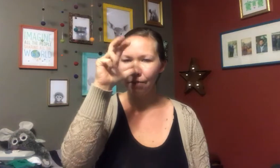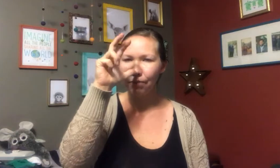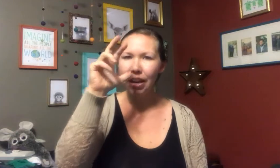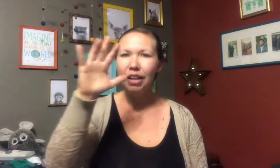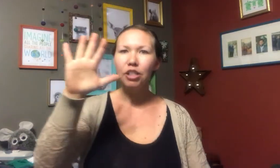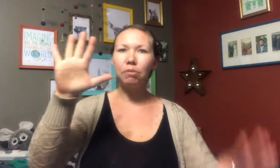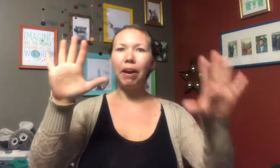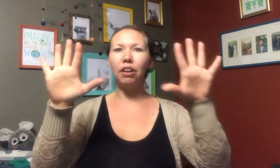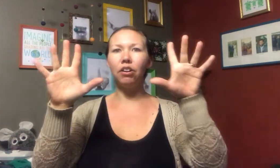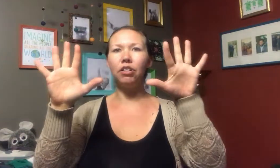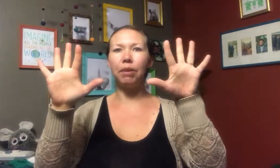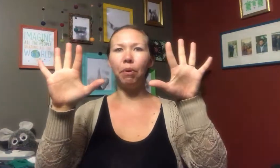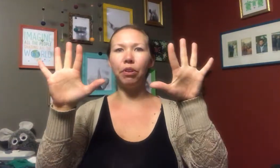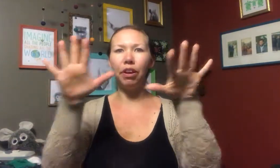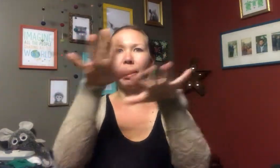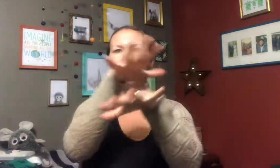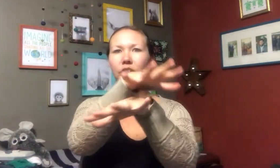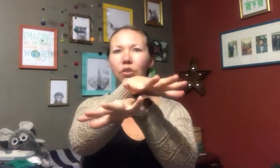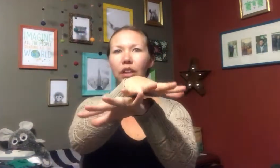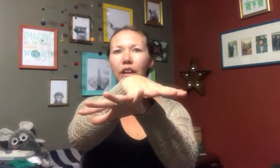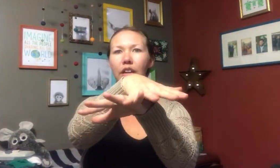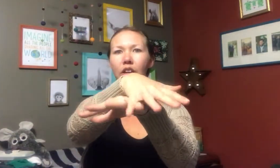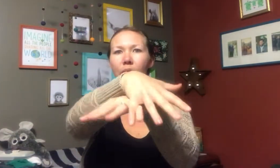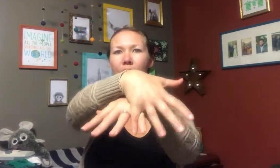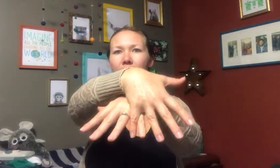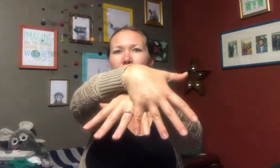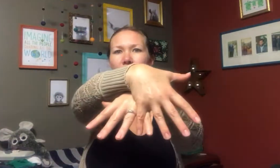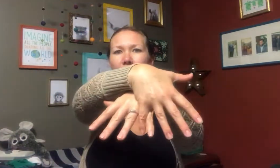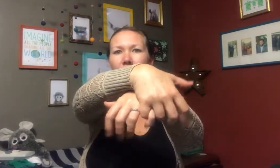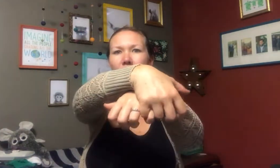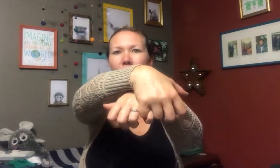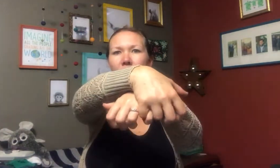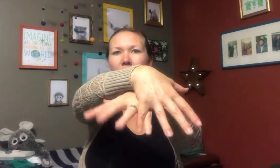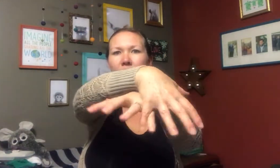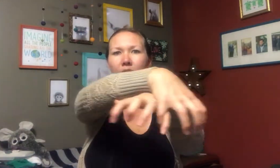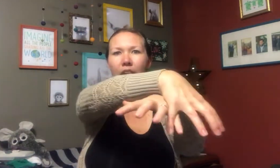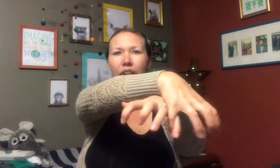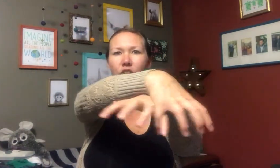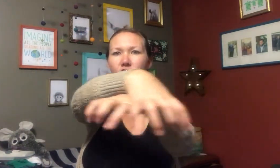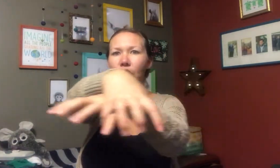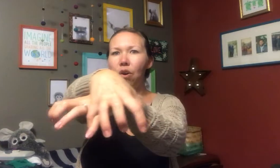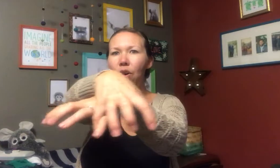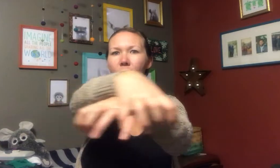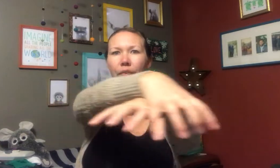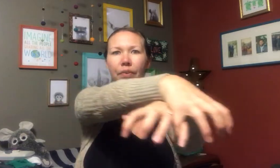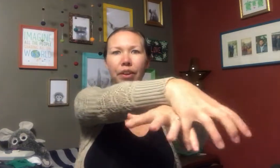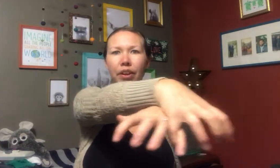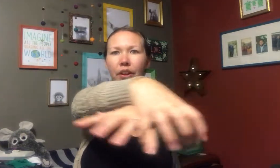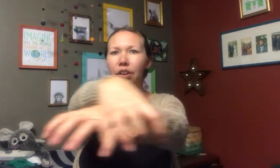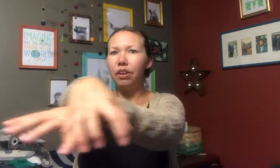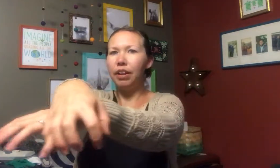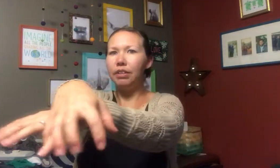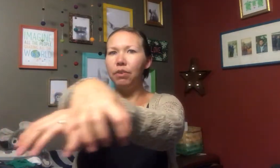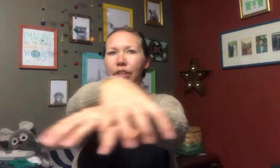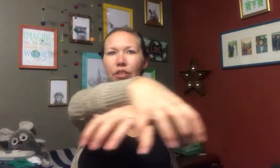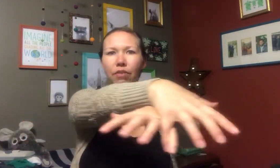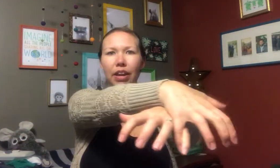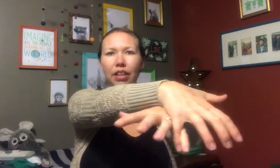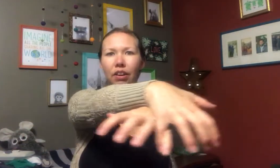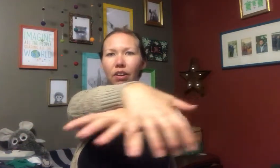Okay. Spider, you take both your hands, you link your pinky finger, and you show your legs moving. So you have eight little